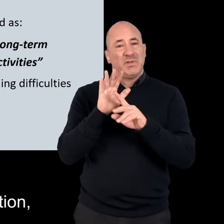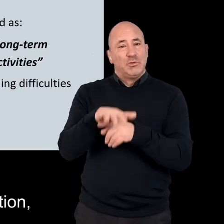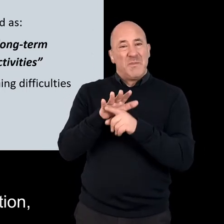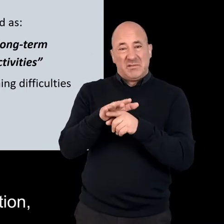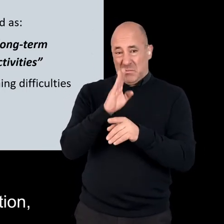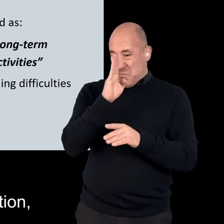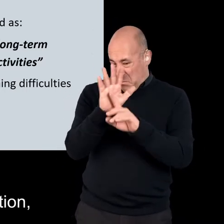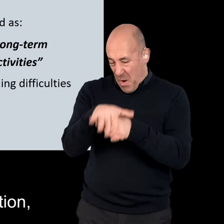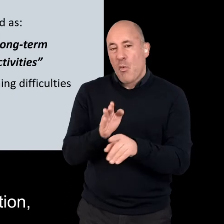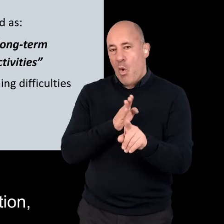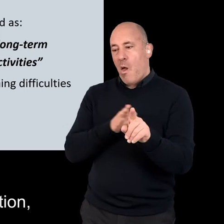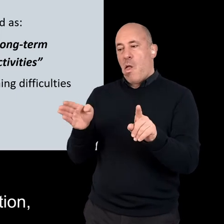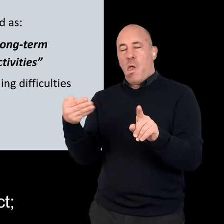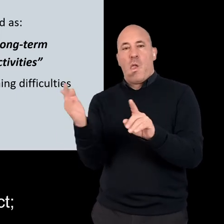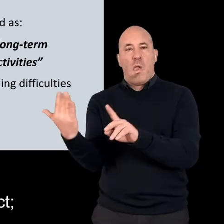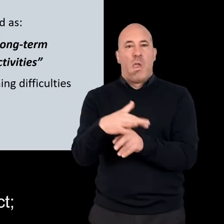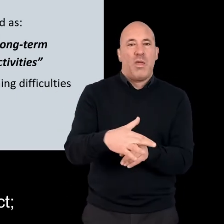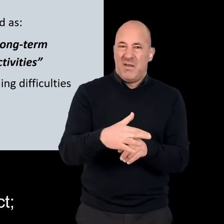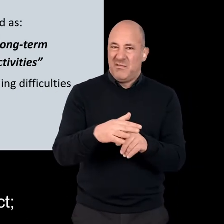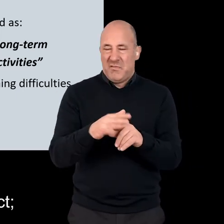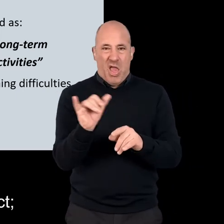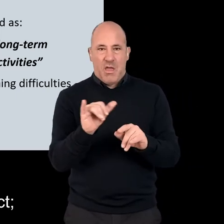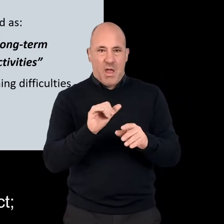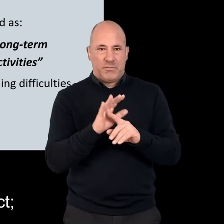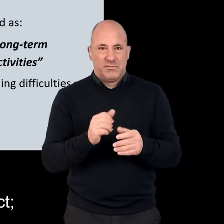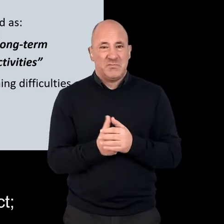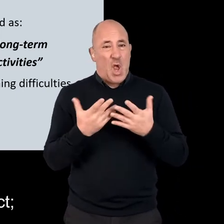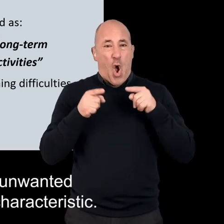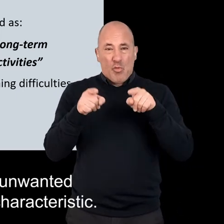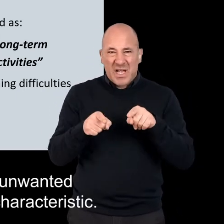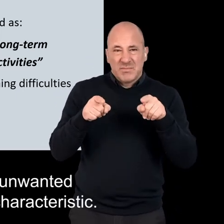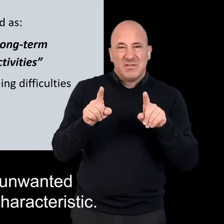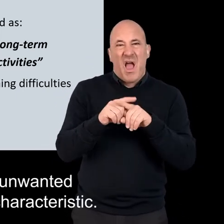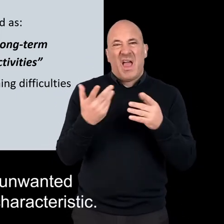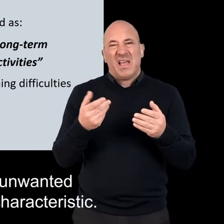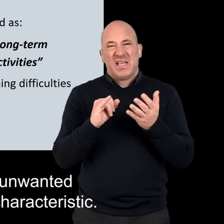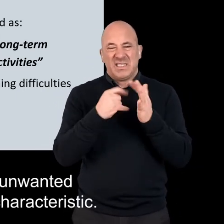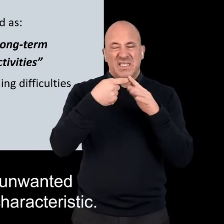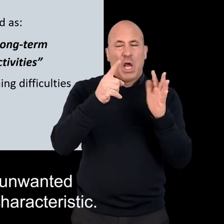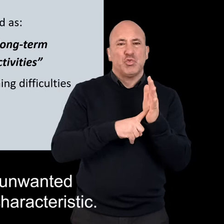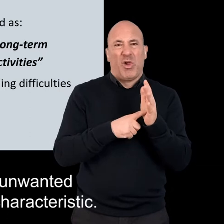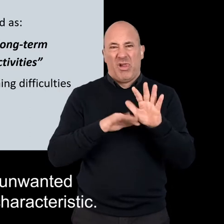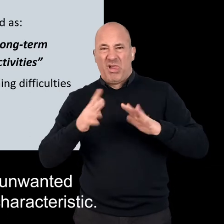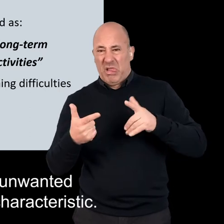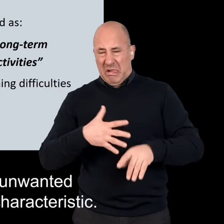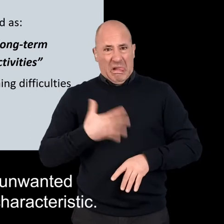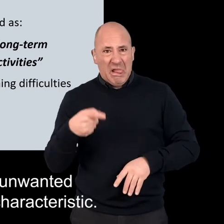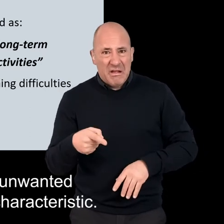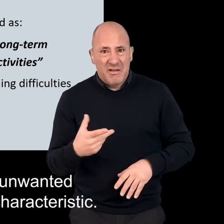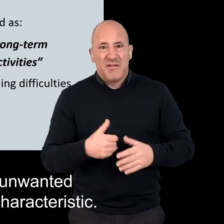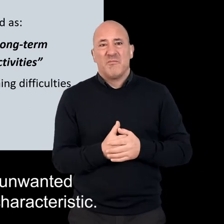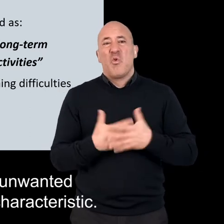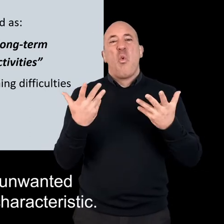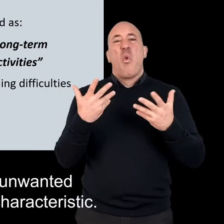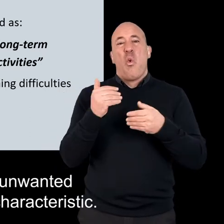people from discrimination, whether that is direct or indirect. Harassment, so that is conduct of an unwanted